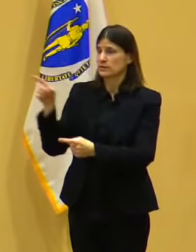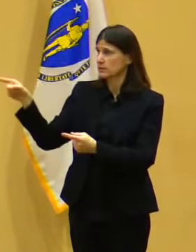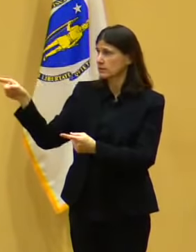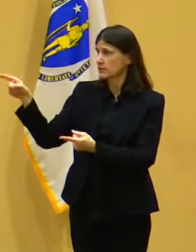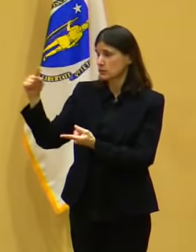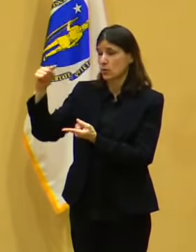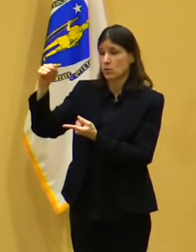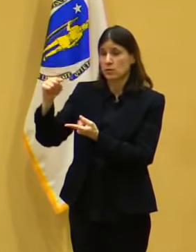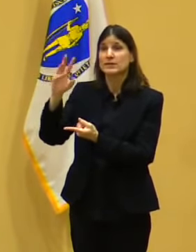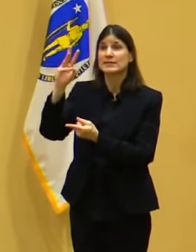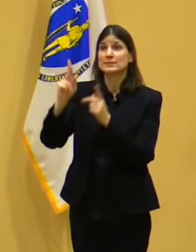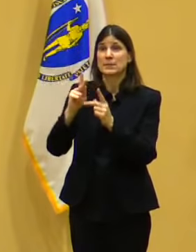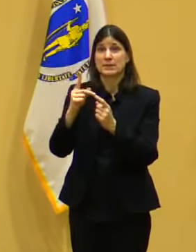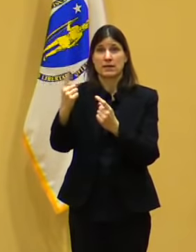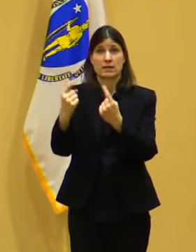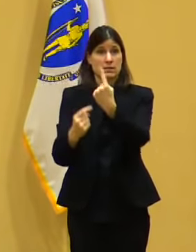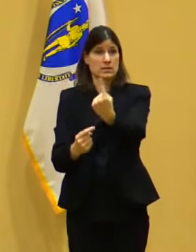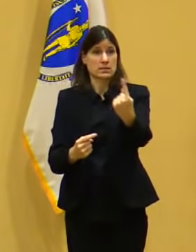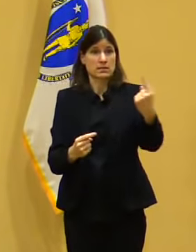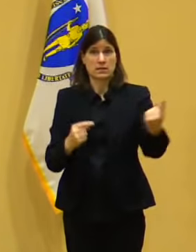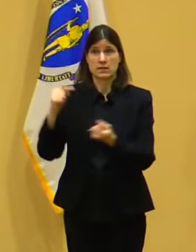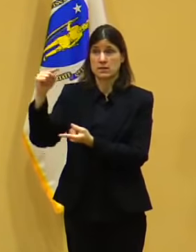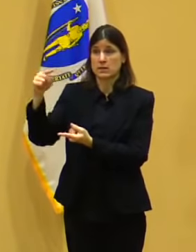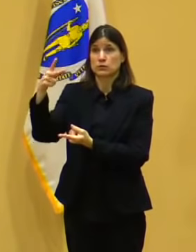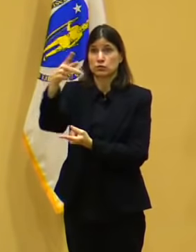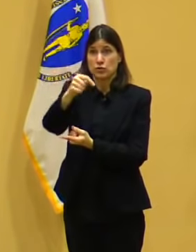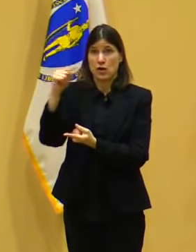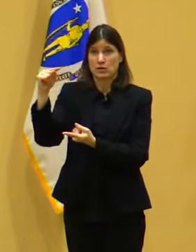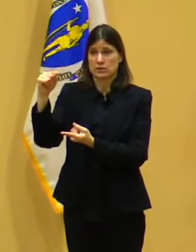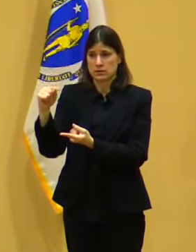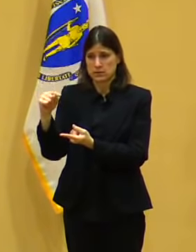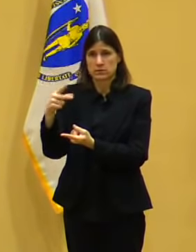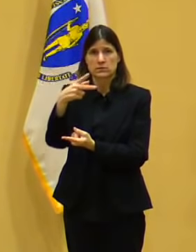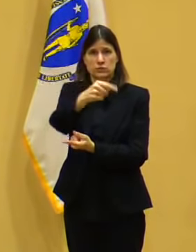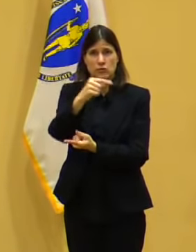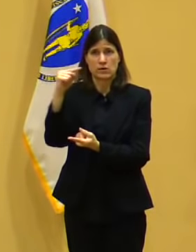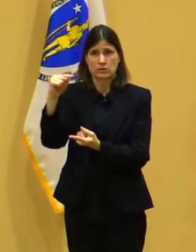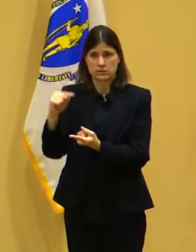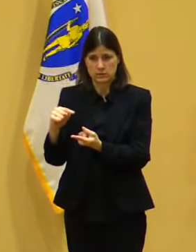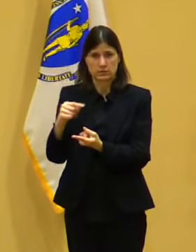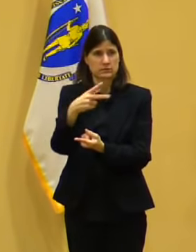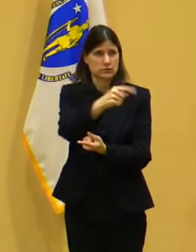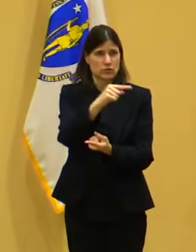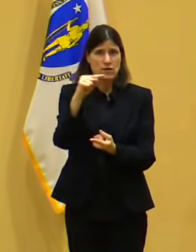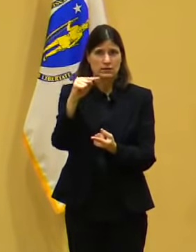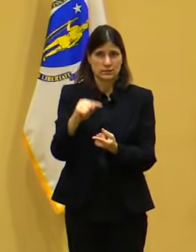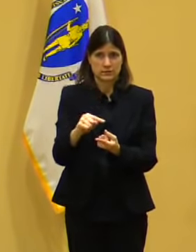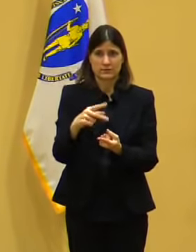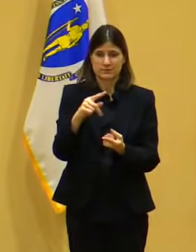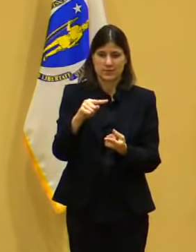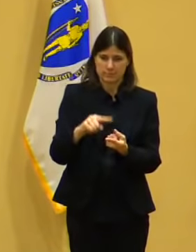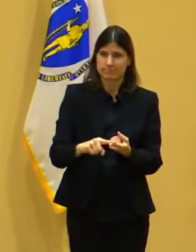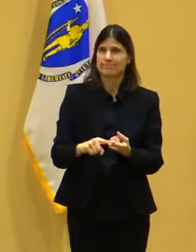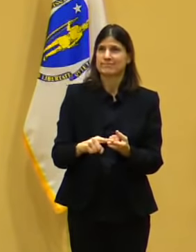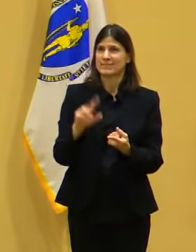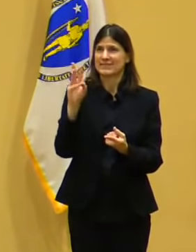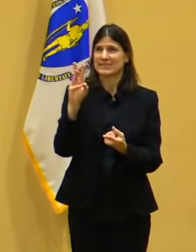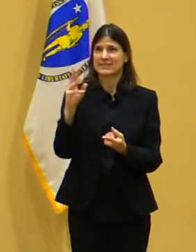each vial. And one of the things that does happen, some of it is, for a bunch of reasons,